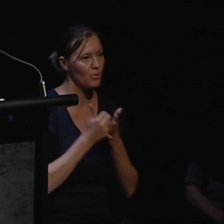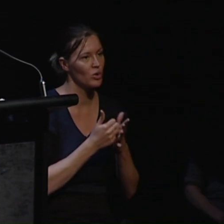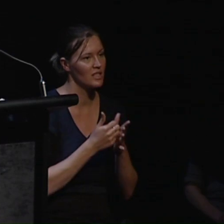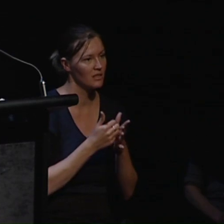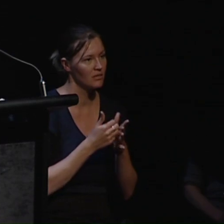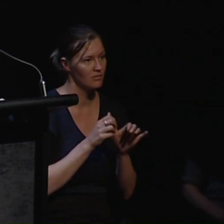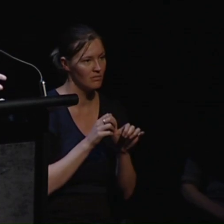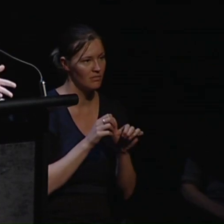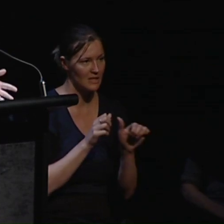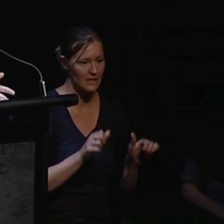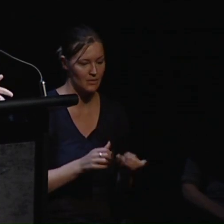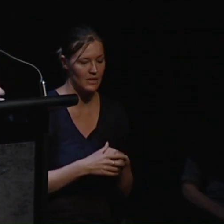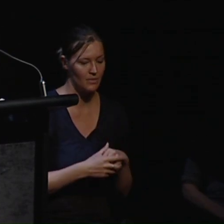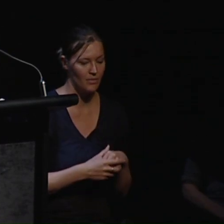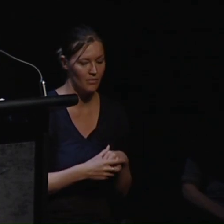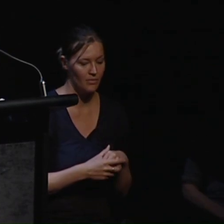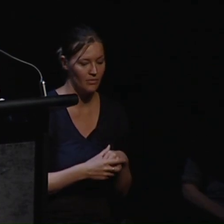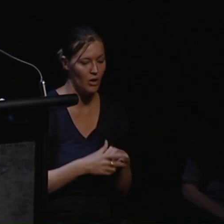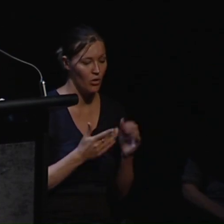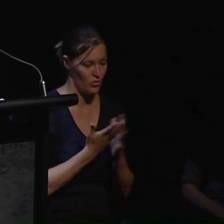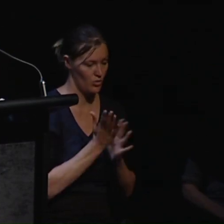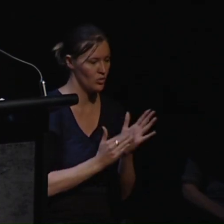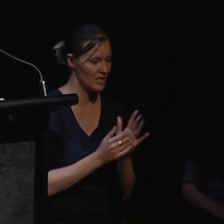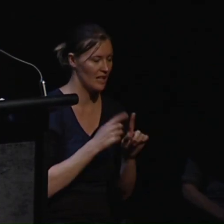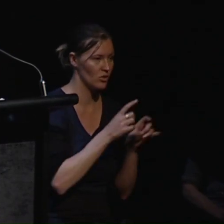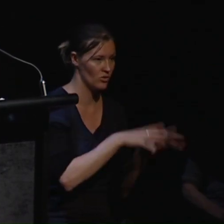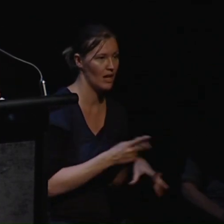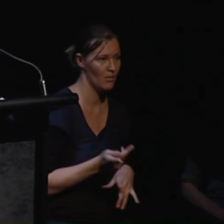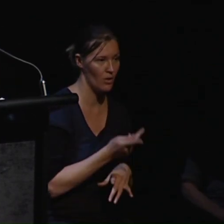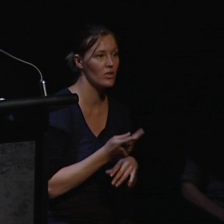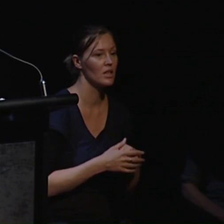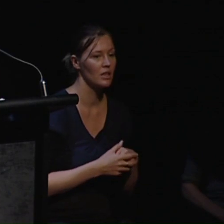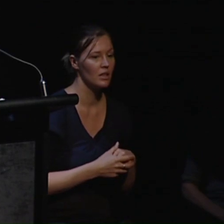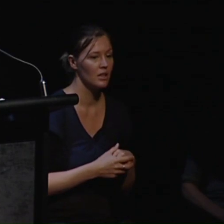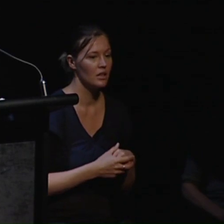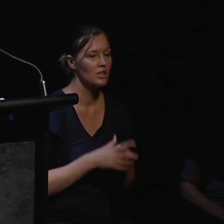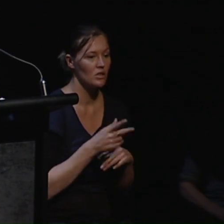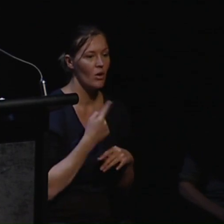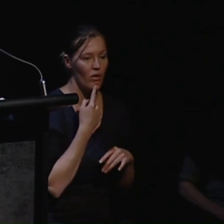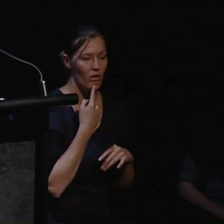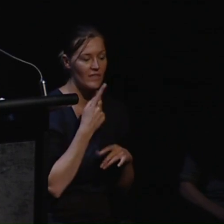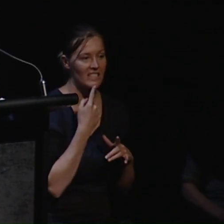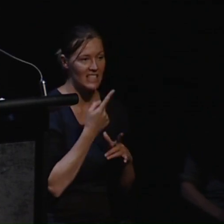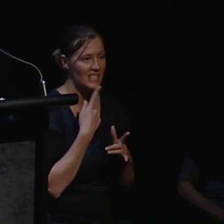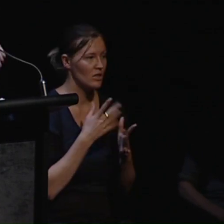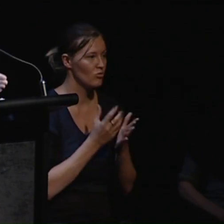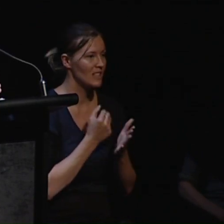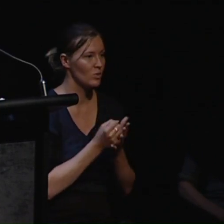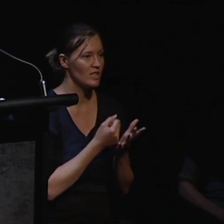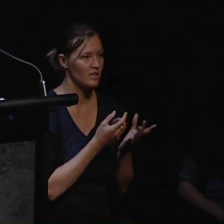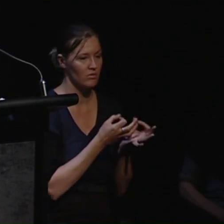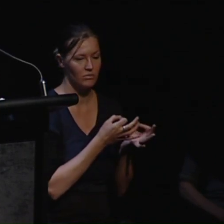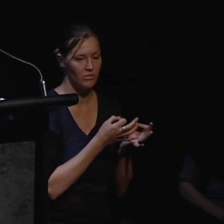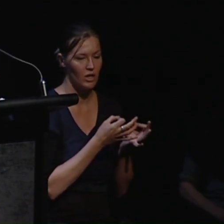internationally and as a starter the United Nations Secretariat has suggested that resources be reallocated from